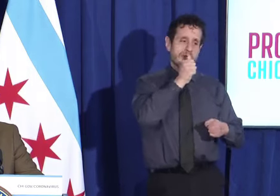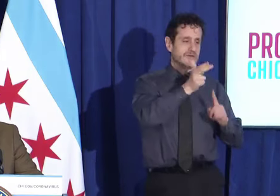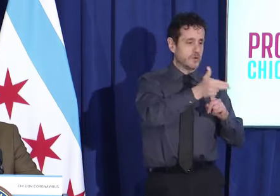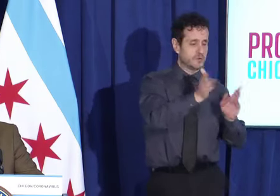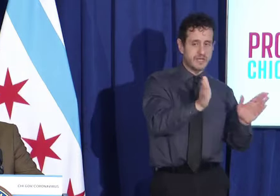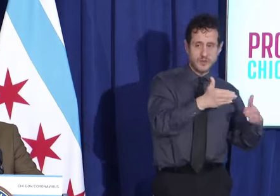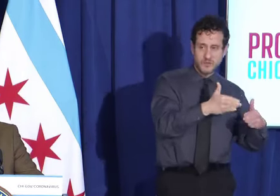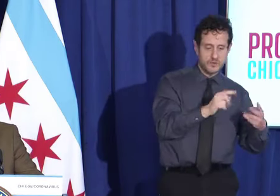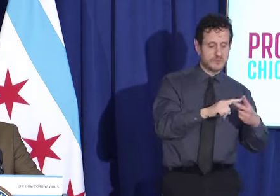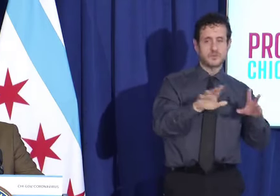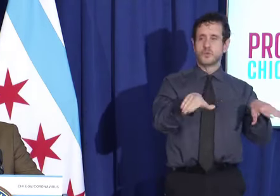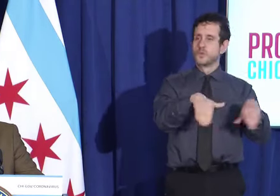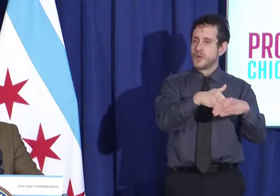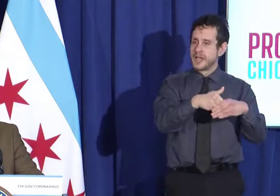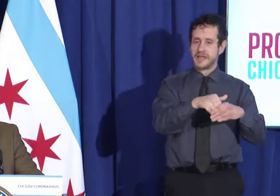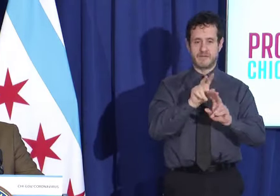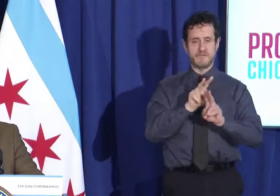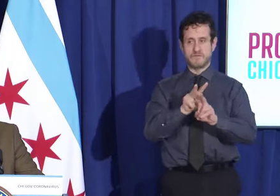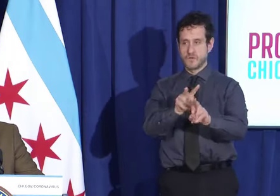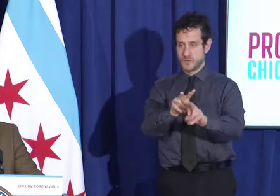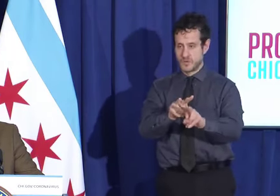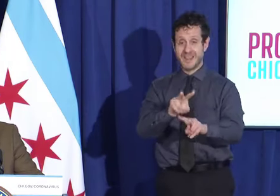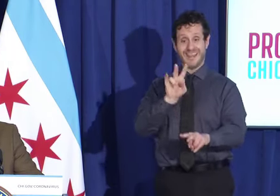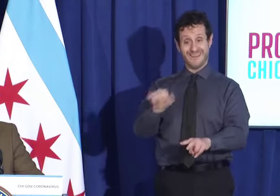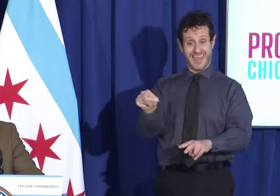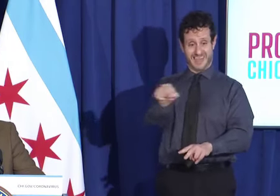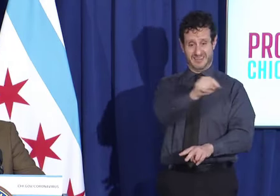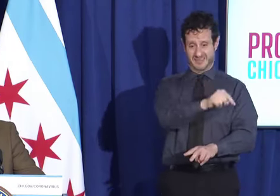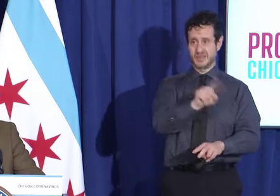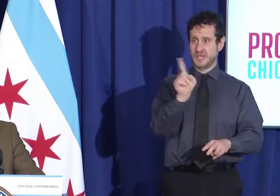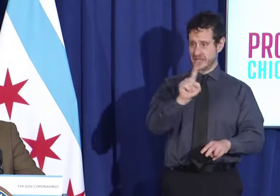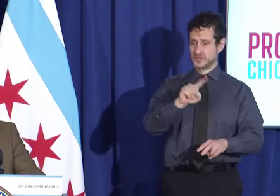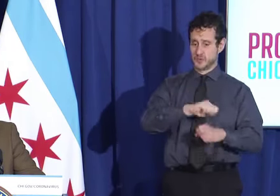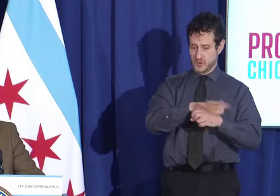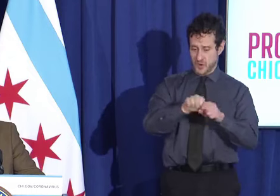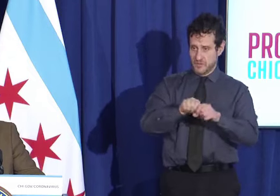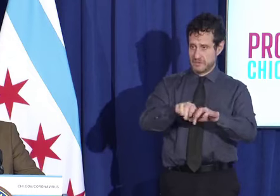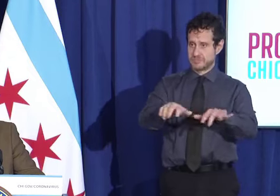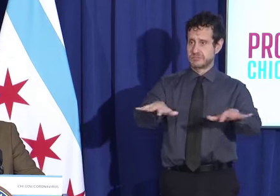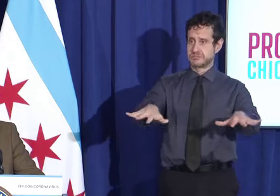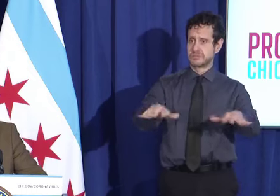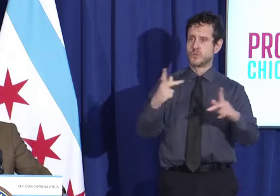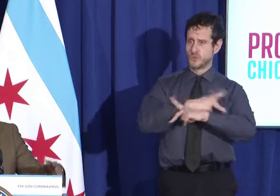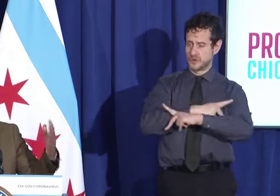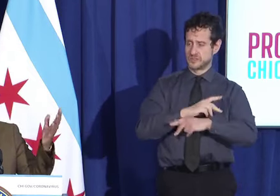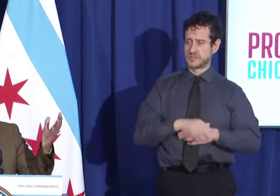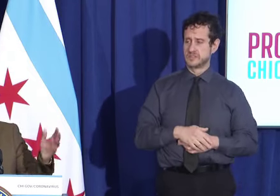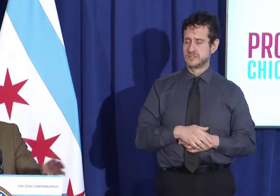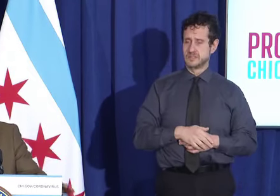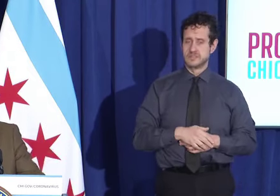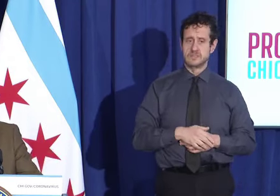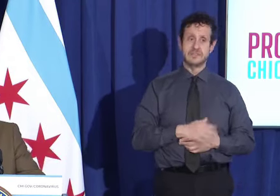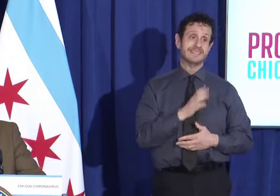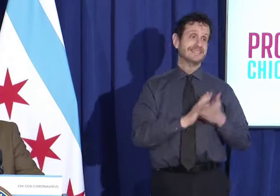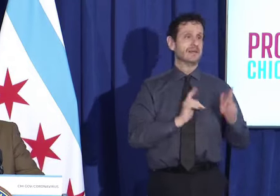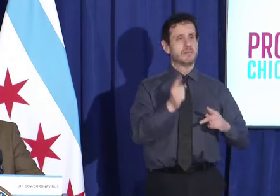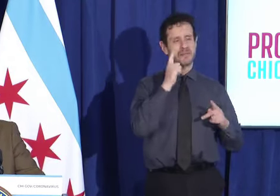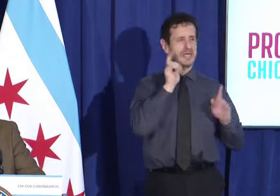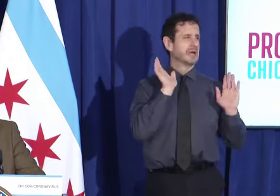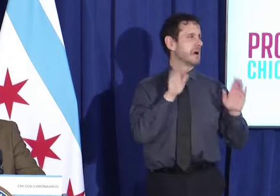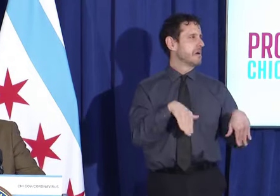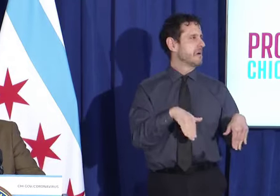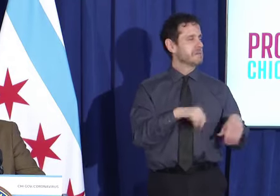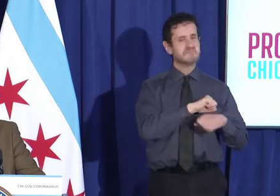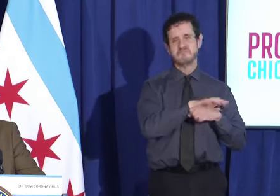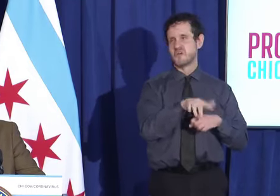weddings, funerals, other venues where people think that it's party time. It's not.